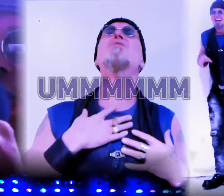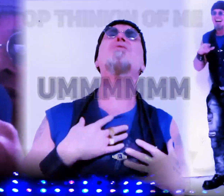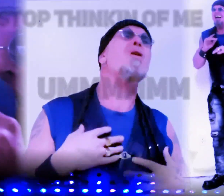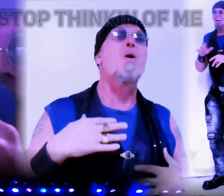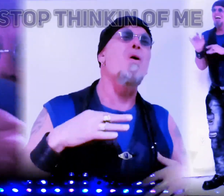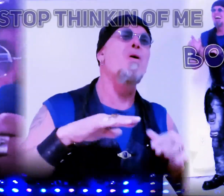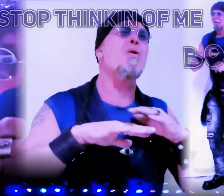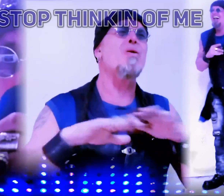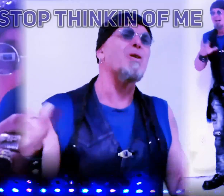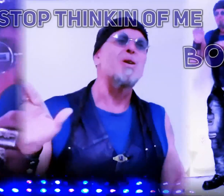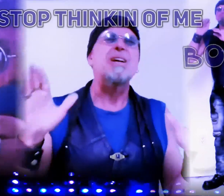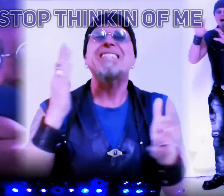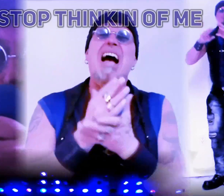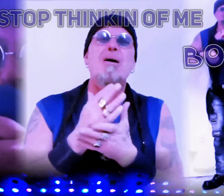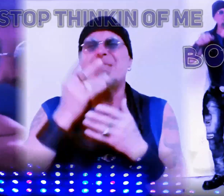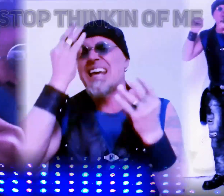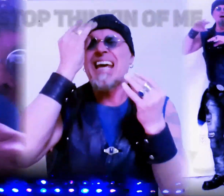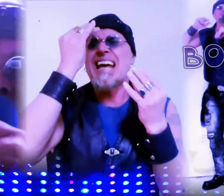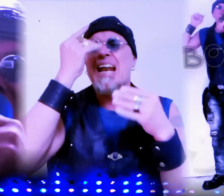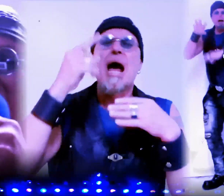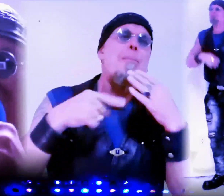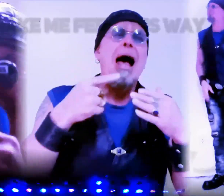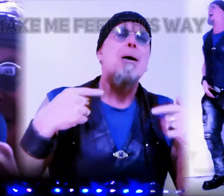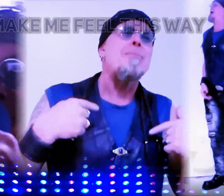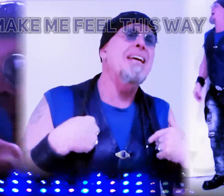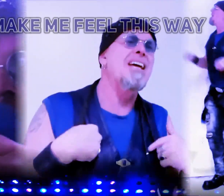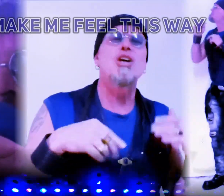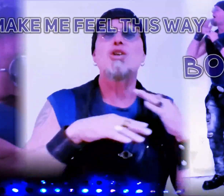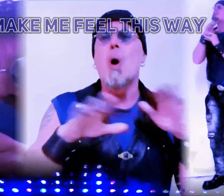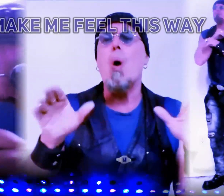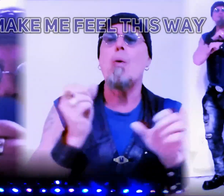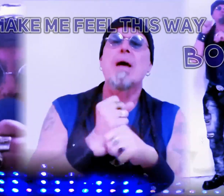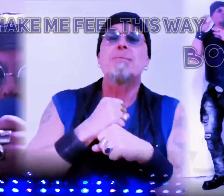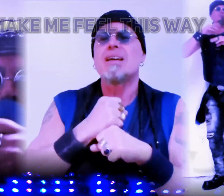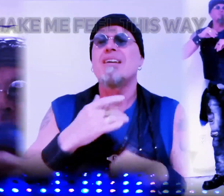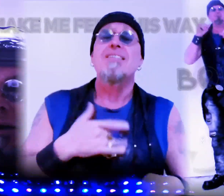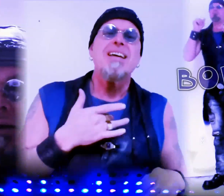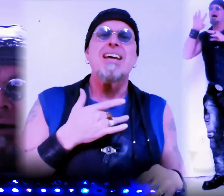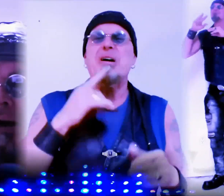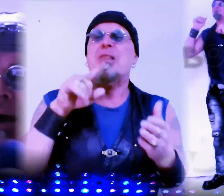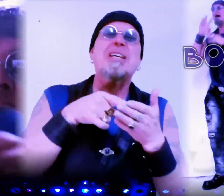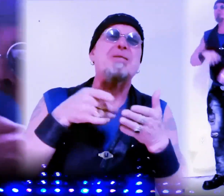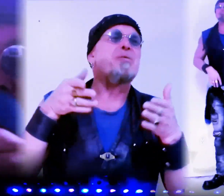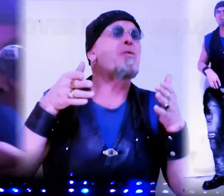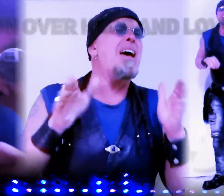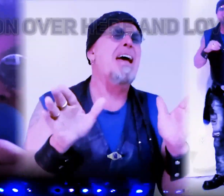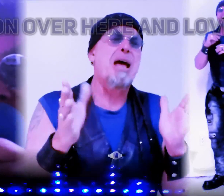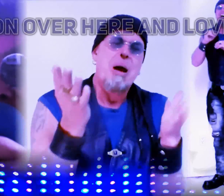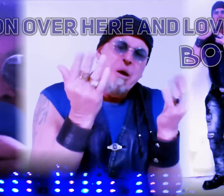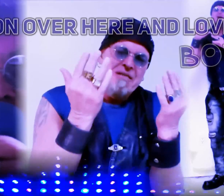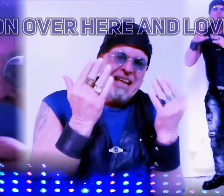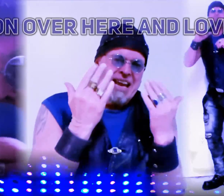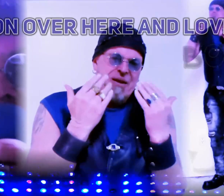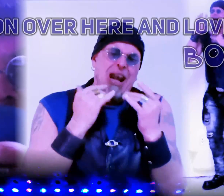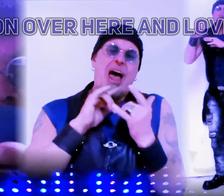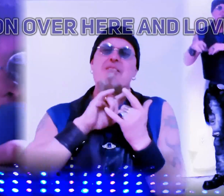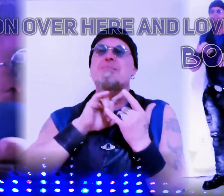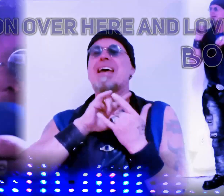Don't stop the things I've made. Don't make me feel this way. Come on over here and love